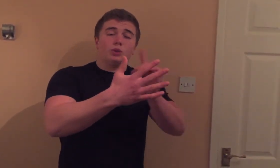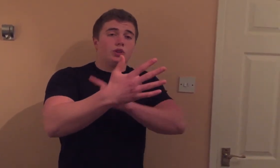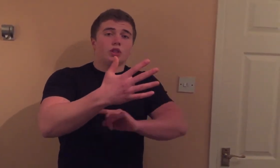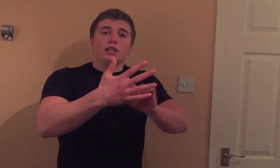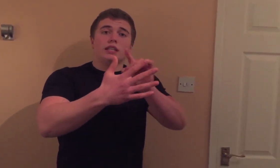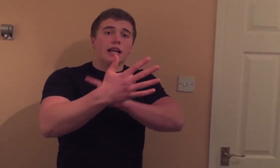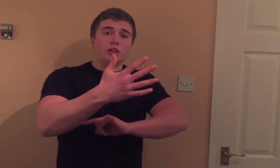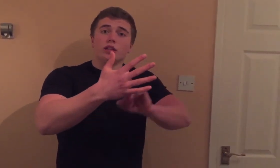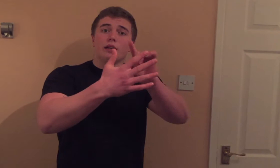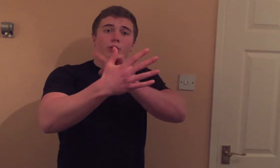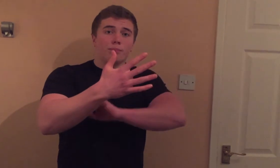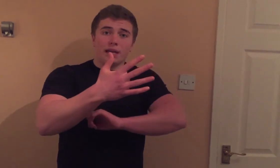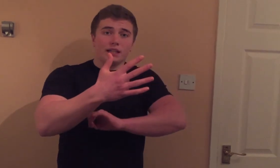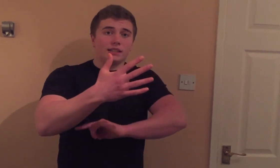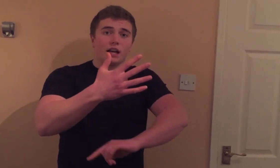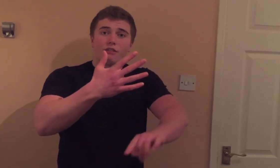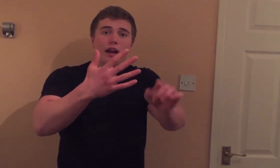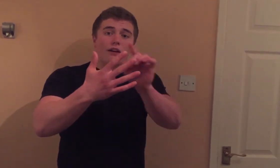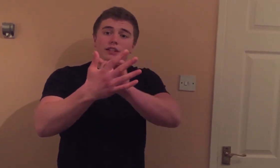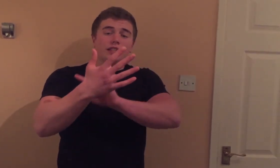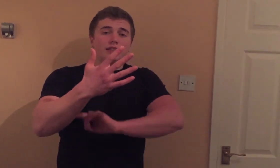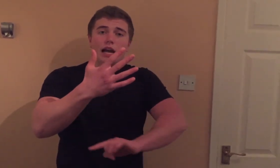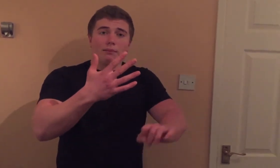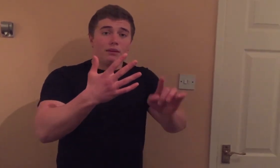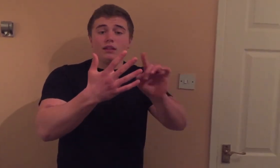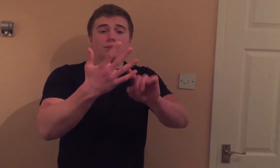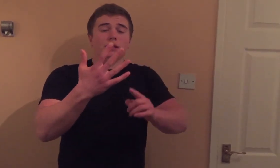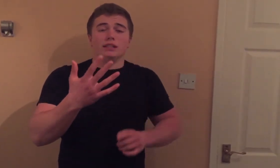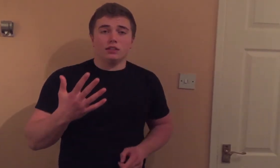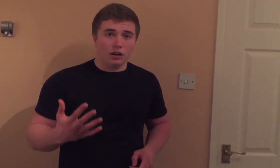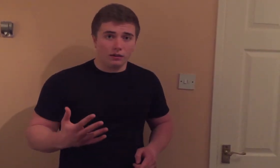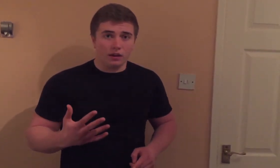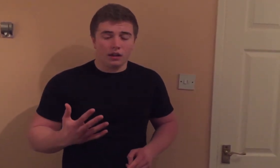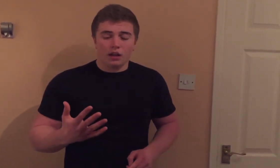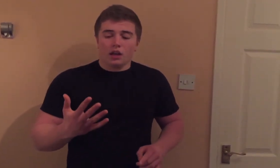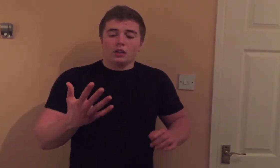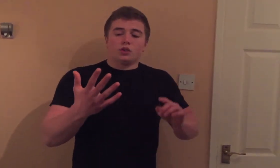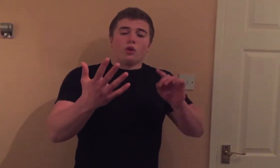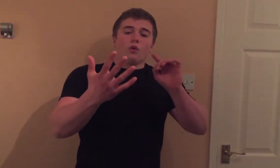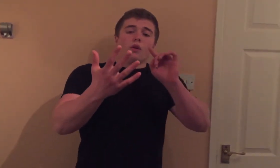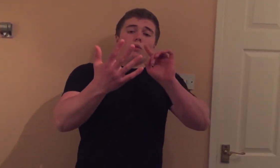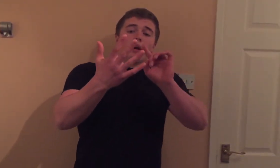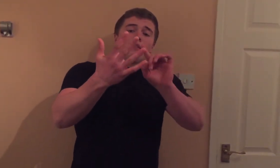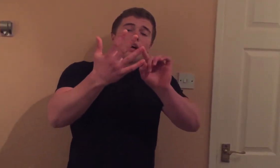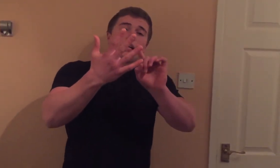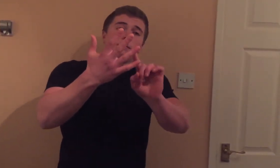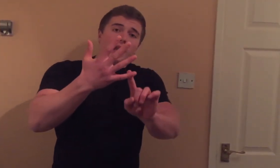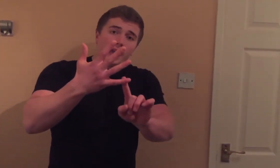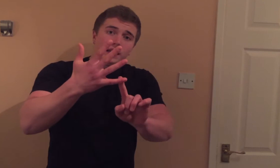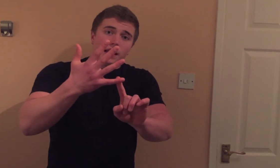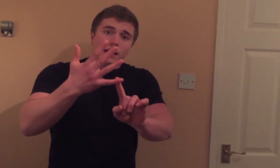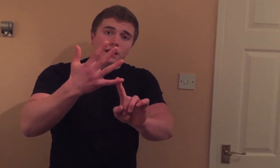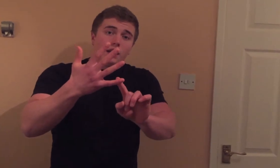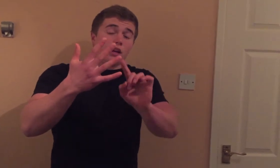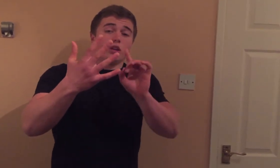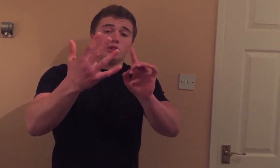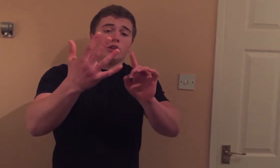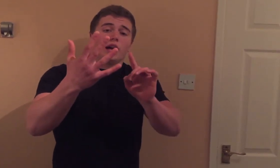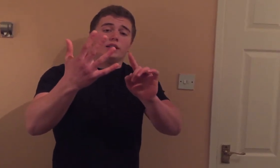it will just continually repeat itself every single time the split is done. So whenever I did my leg day, as you guys